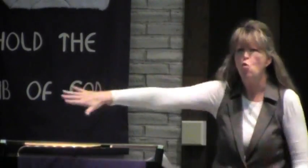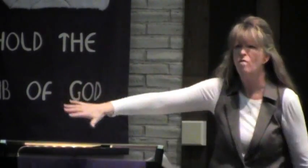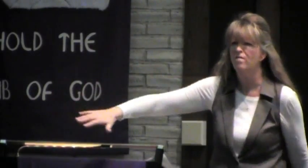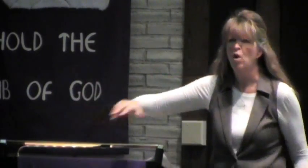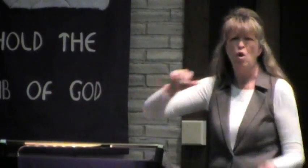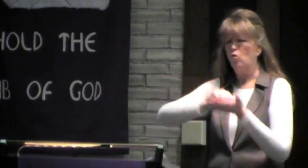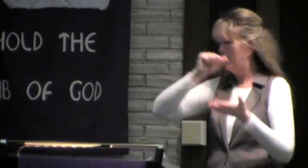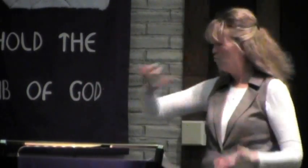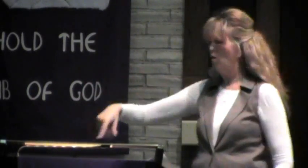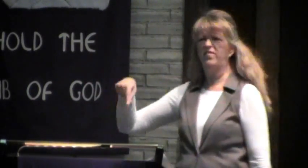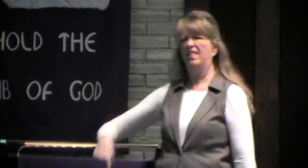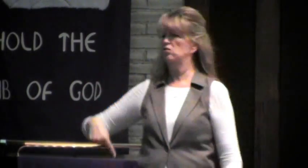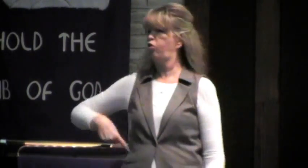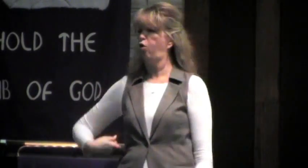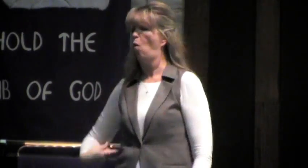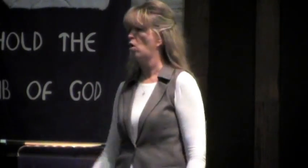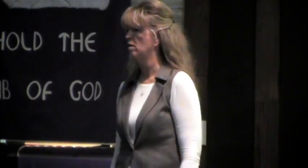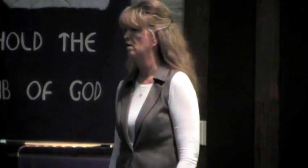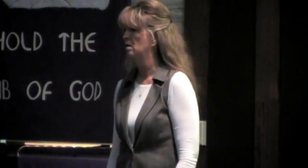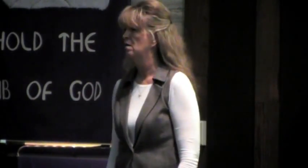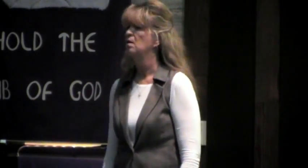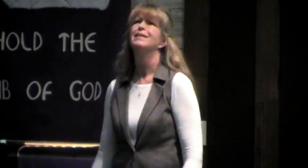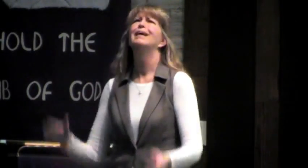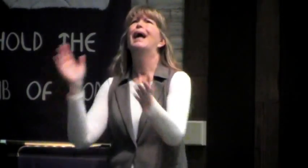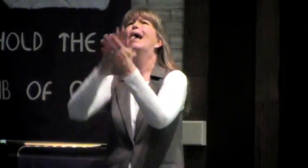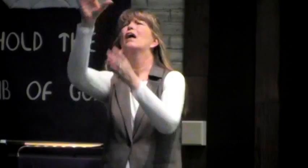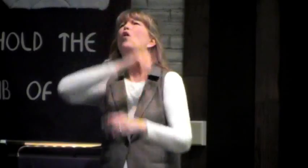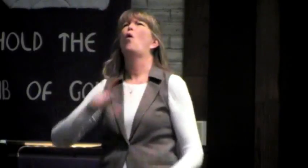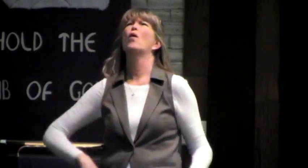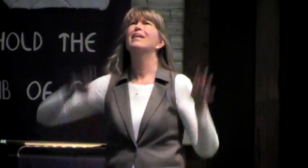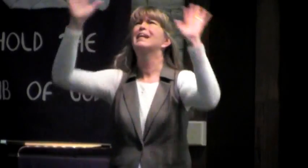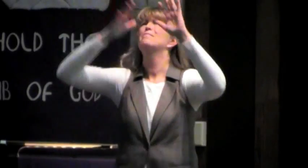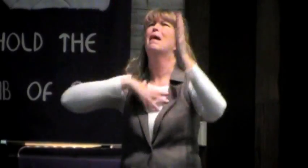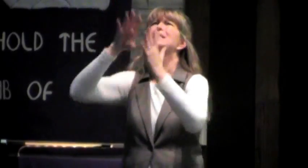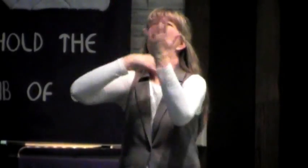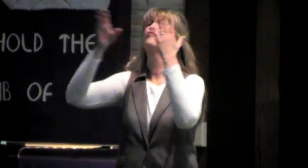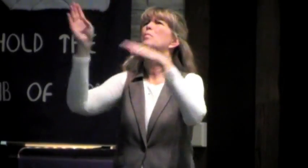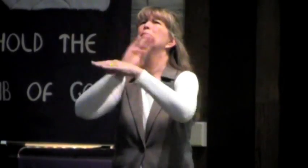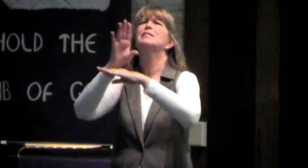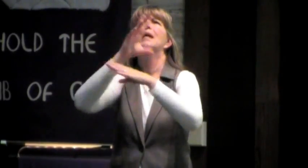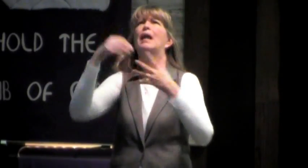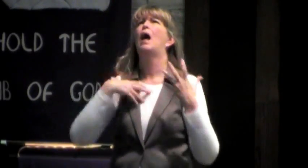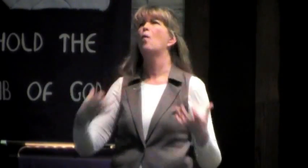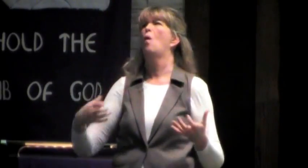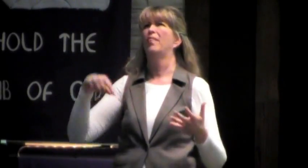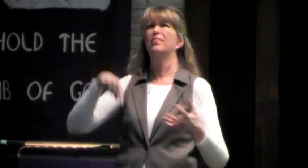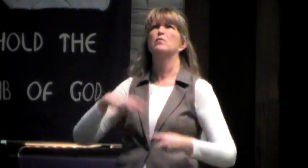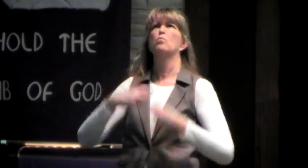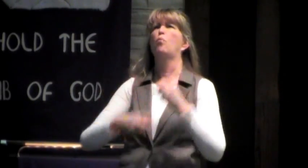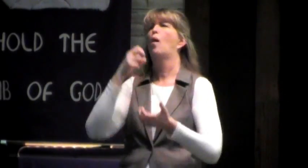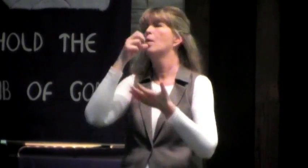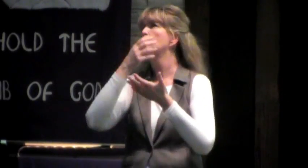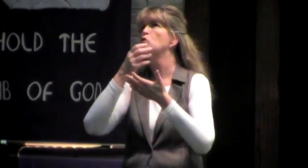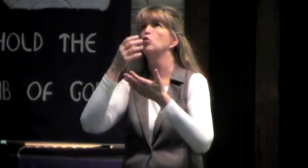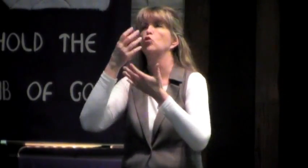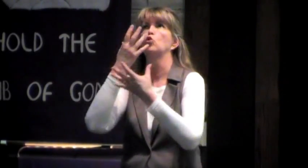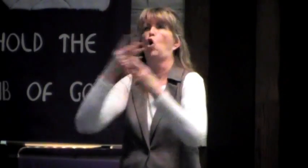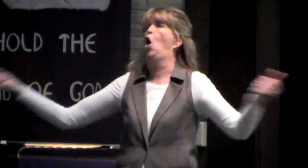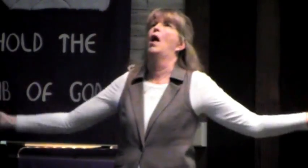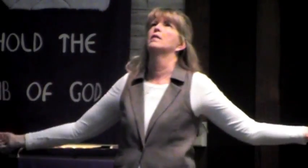not just pray for that challenge to be taken away from us, not just pray for that thorn to be gone. Oh, God, my schedule